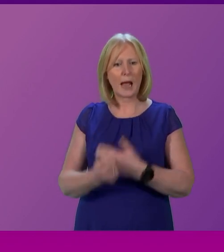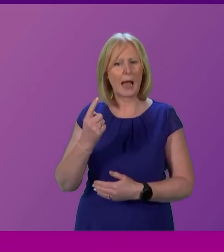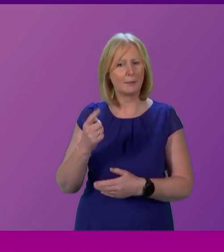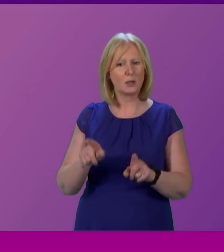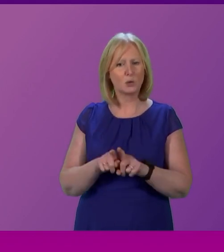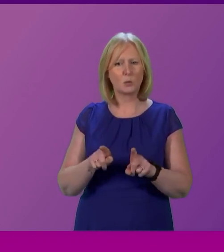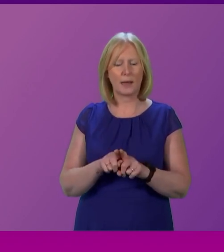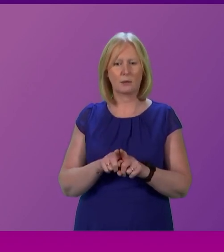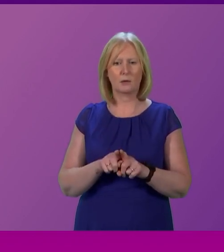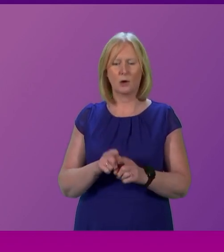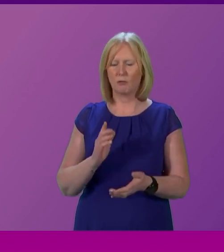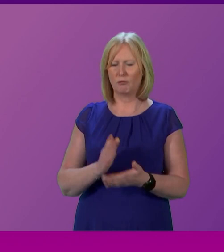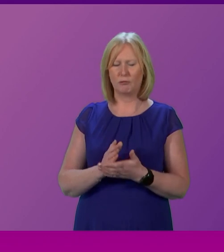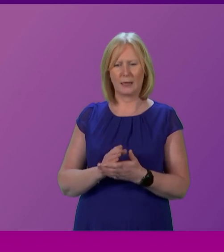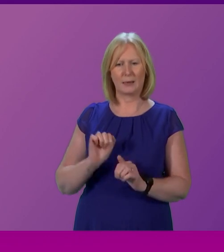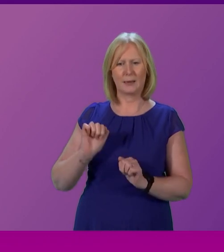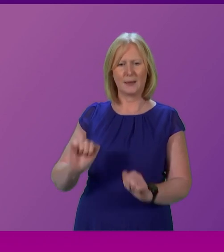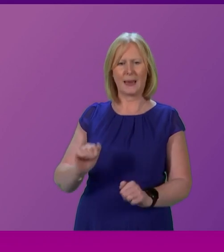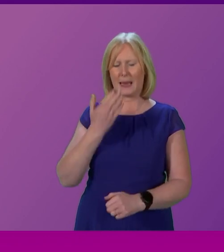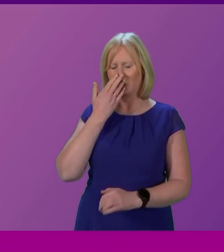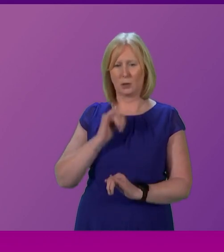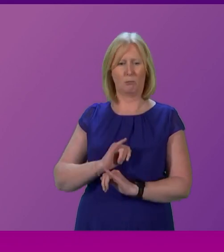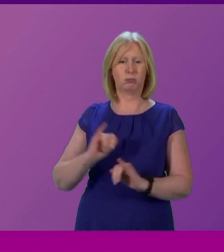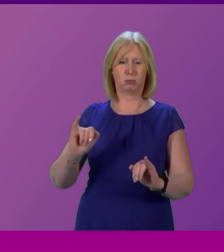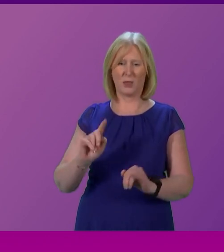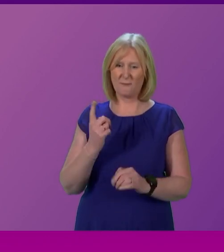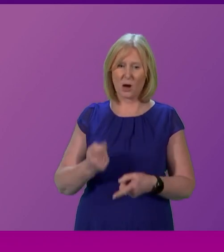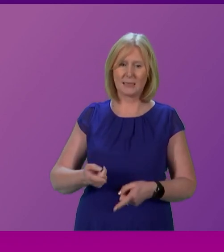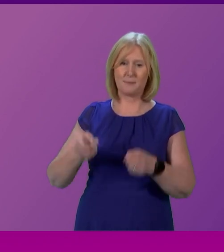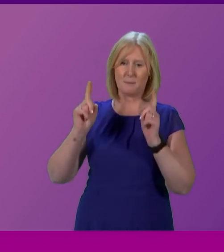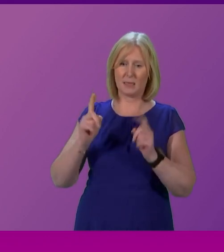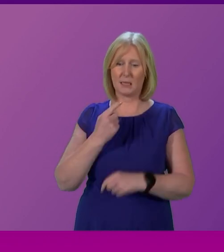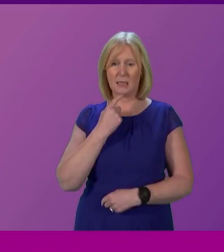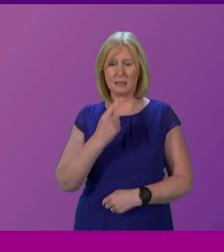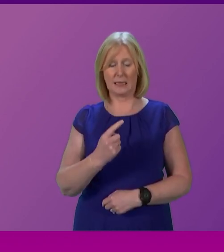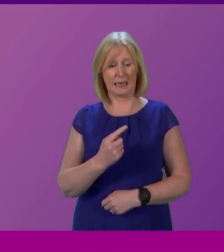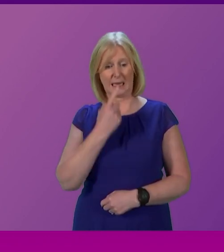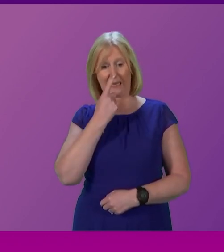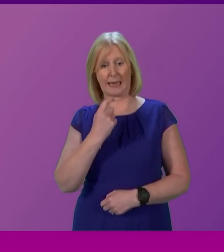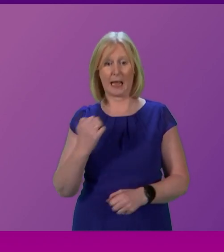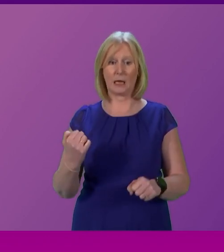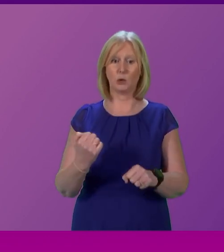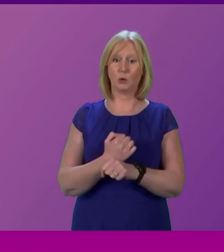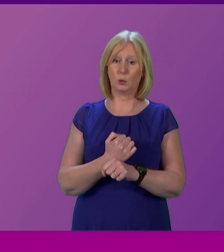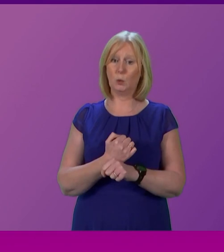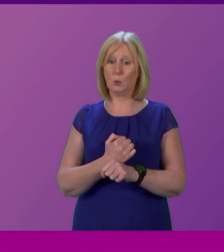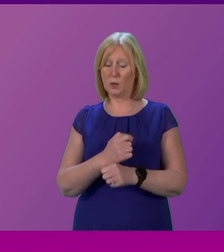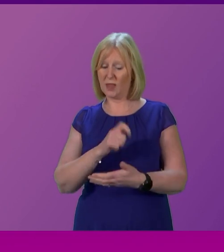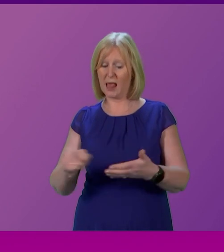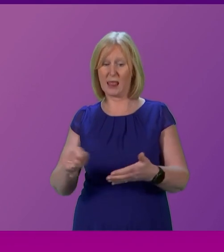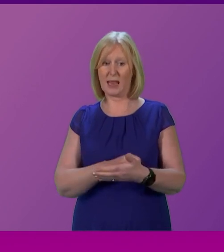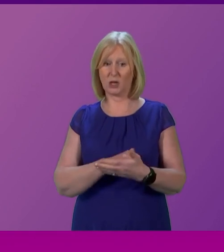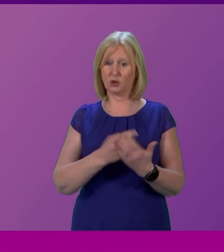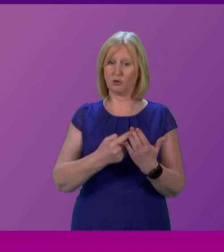of breathtaking arrogance. For the first minister to simply state that she can dictate the terms of that election.